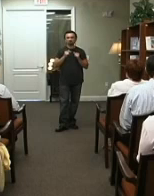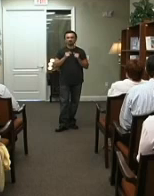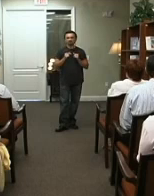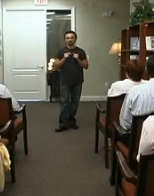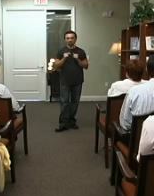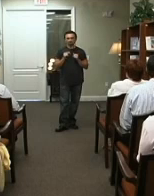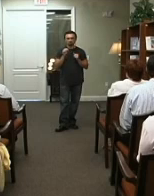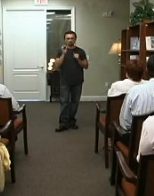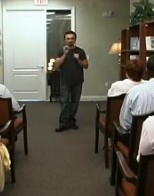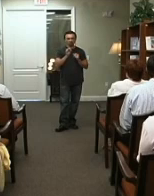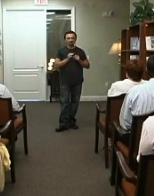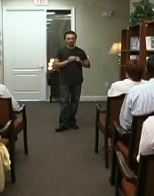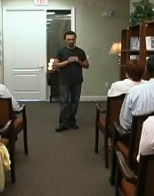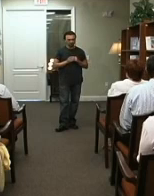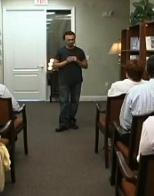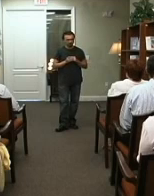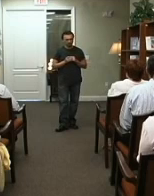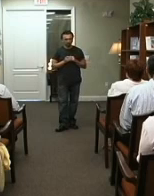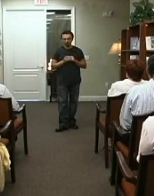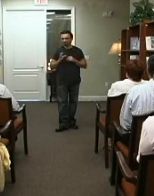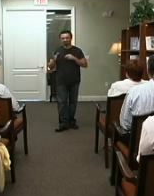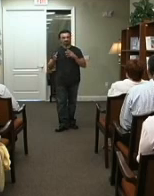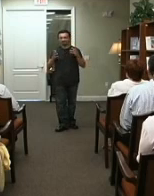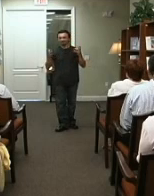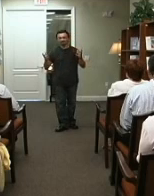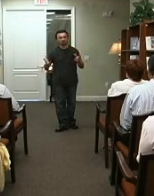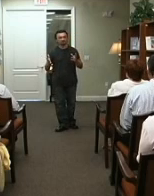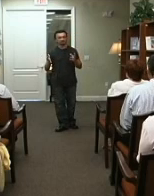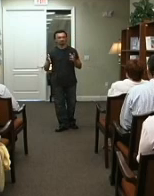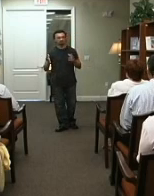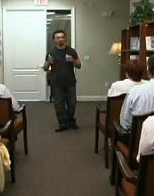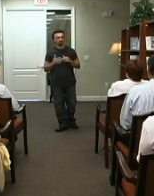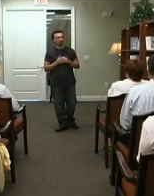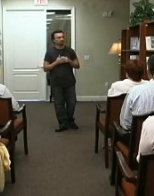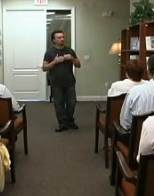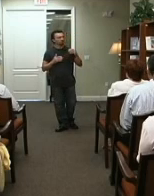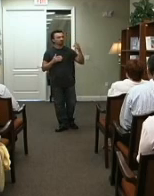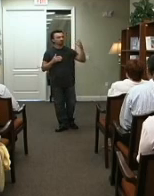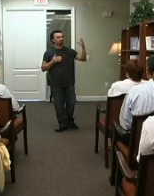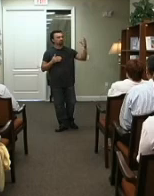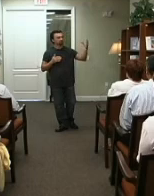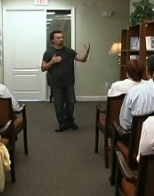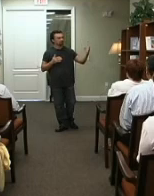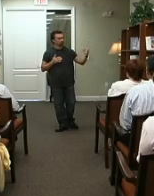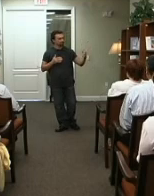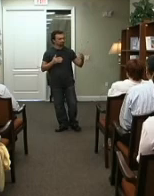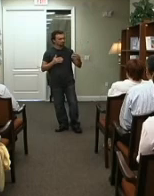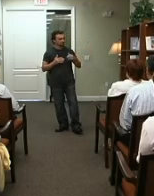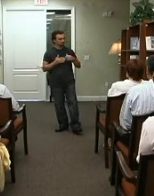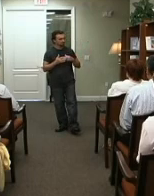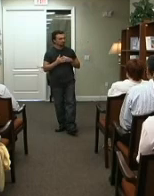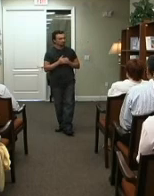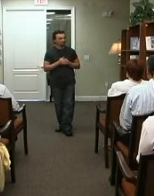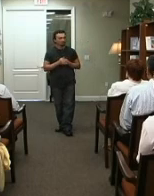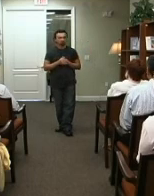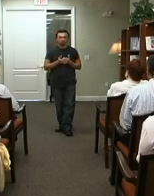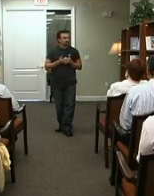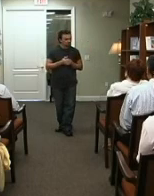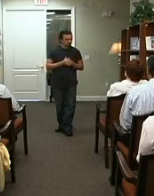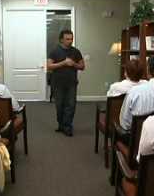find the perfect lighting for yourself Since everybody's different Would it be beneficial for candlelight? Doing it with candlelight? You can try